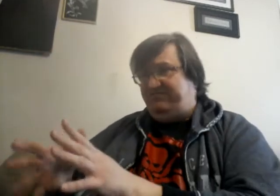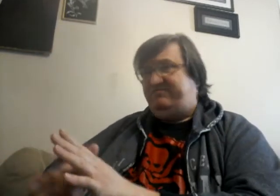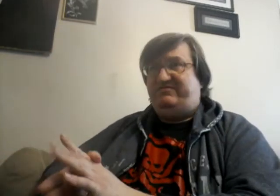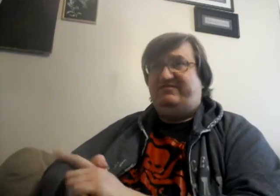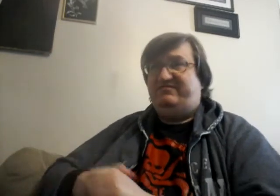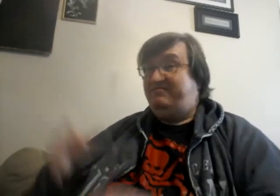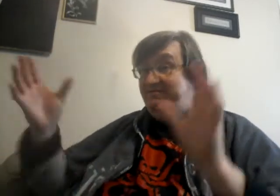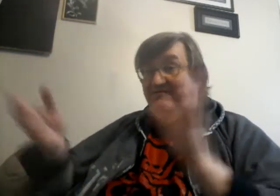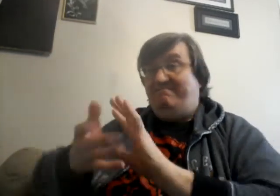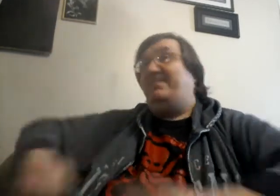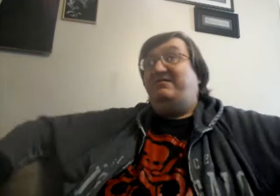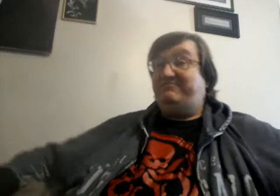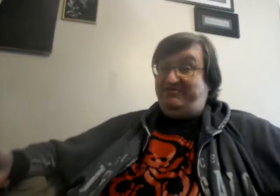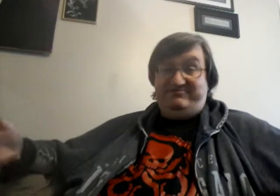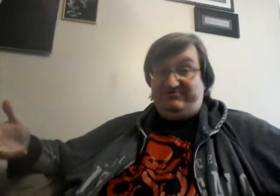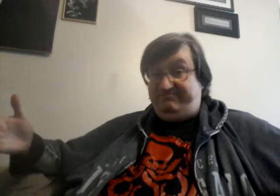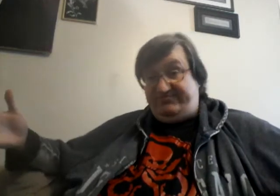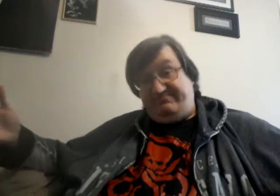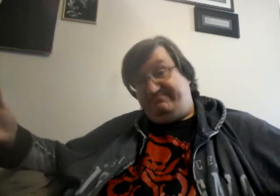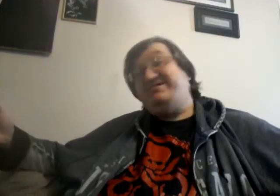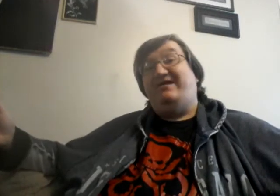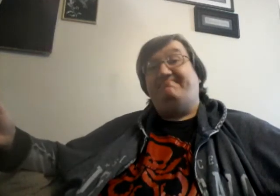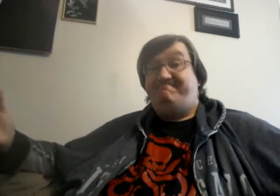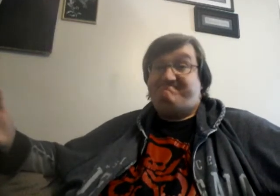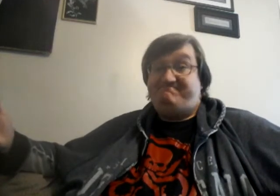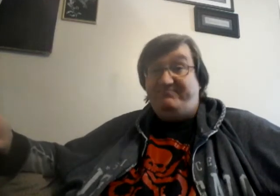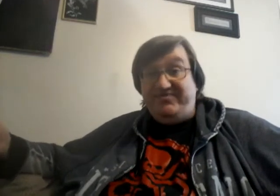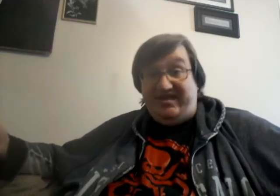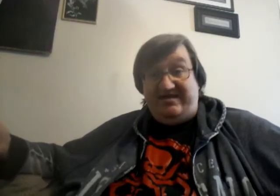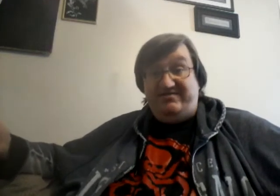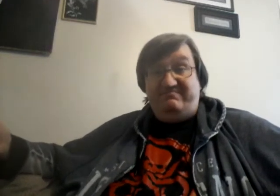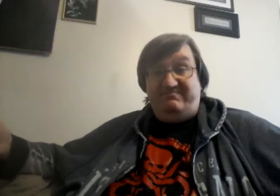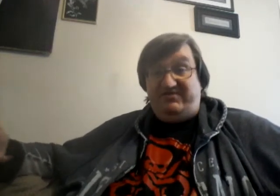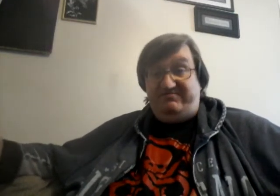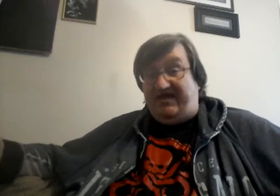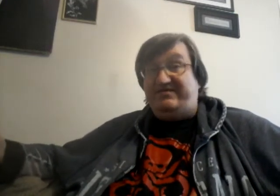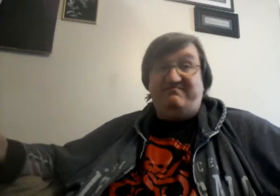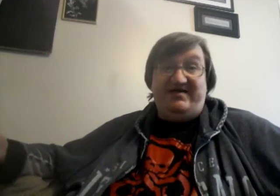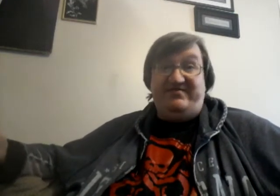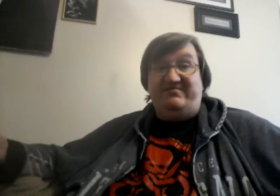and has... So, yeah. That is... That is my theory.